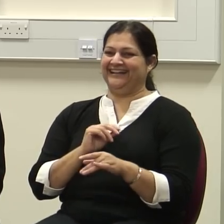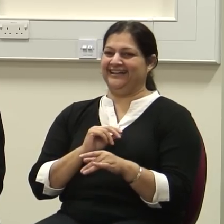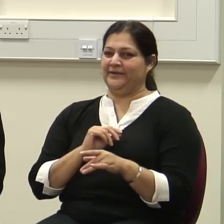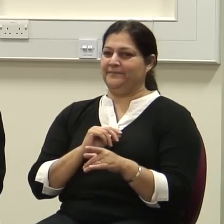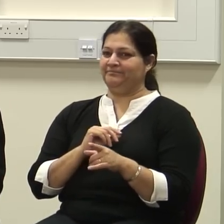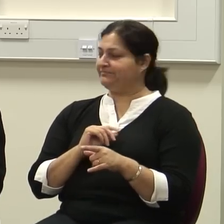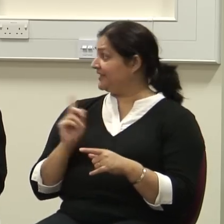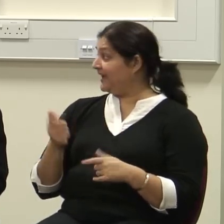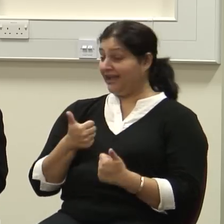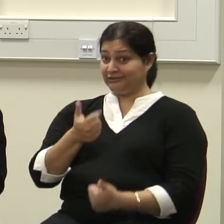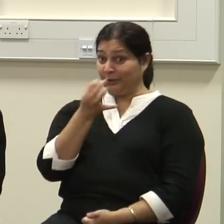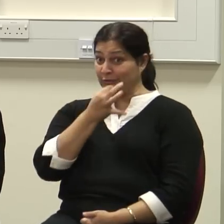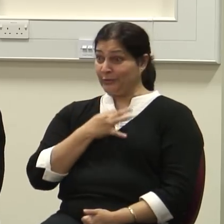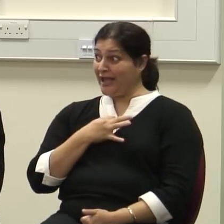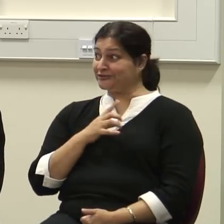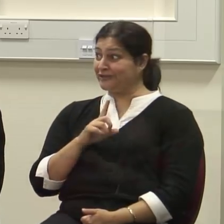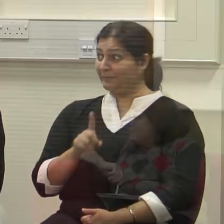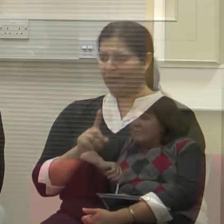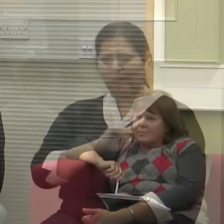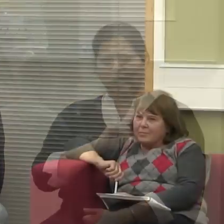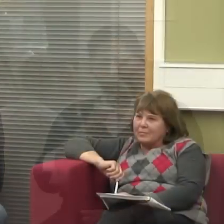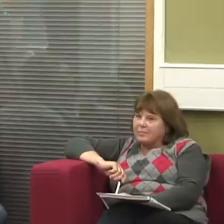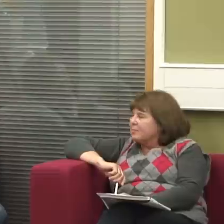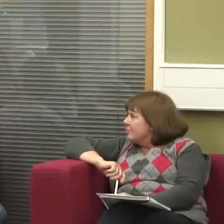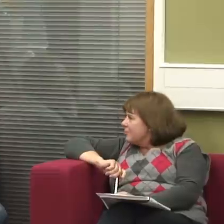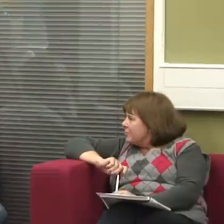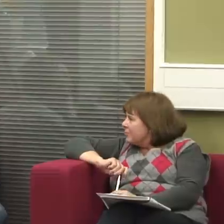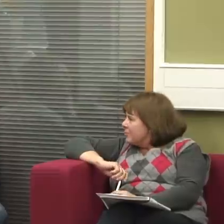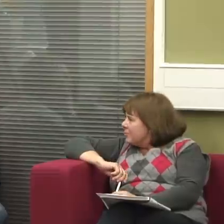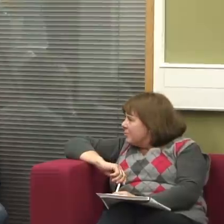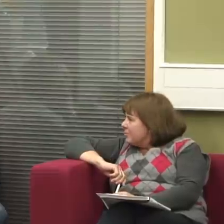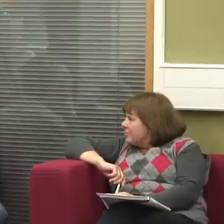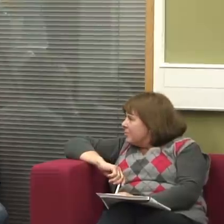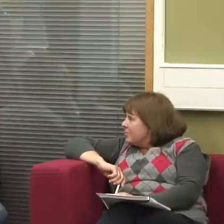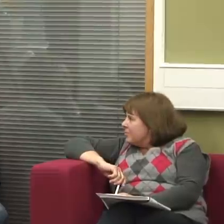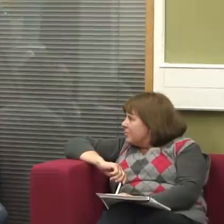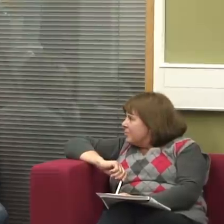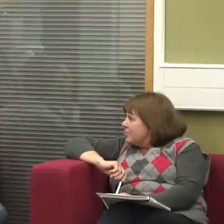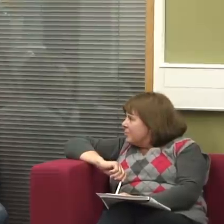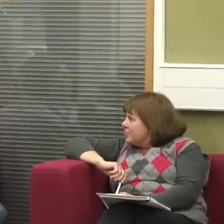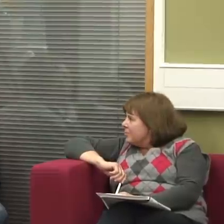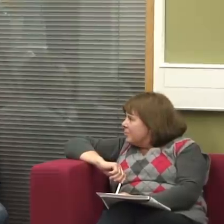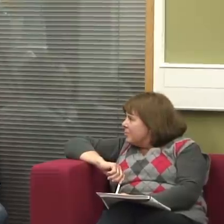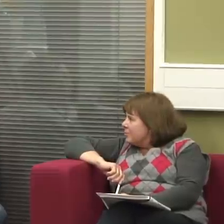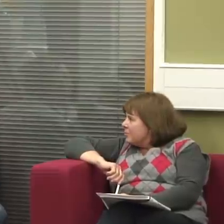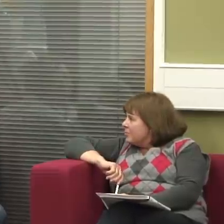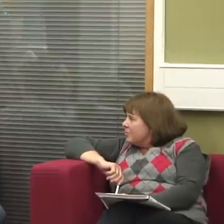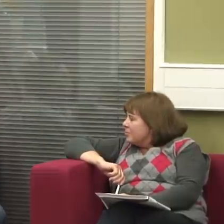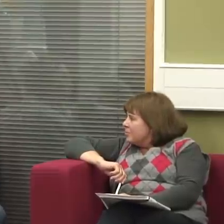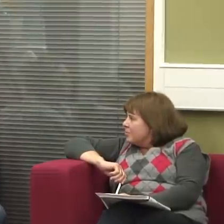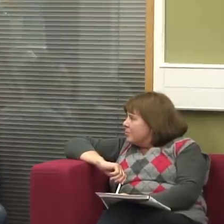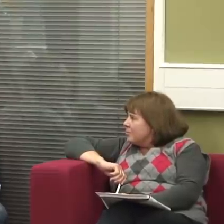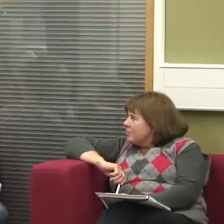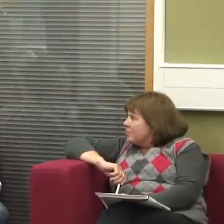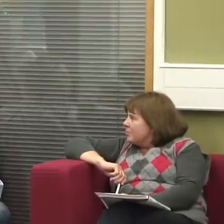It's a perfectly good question. Why are you asking? Well the reason I'm asking because didn't you say that the only therapeutic relationship